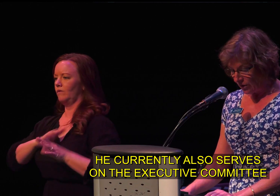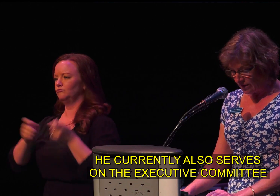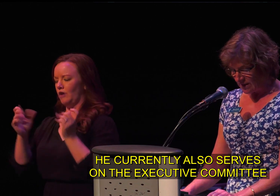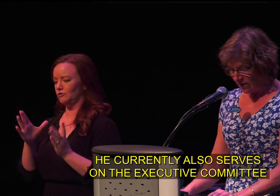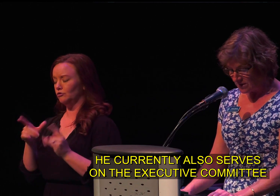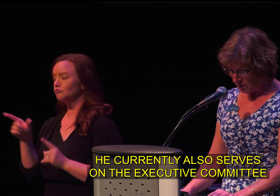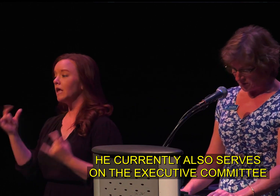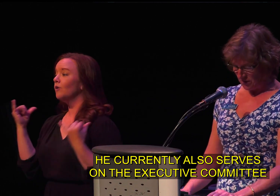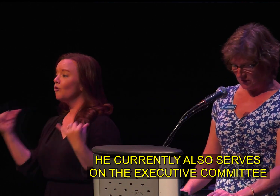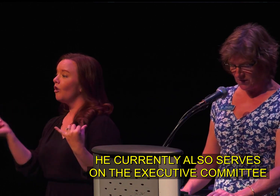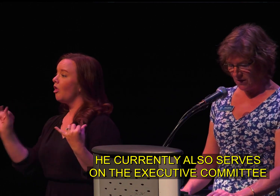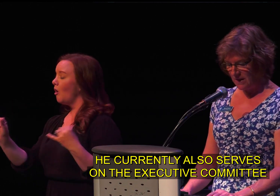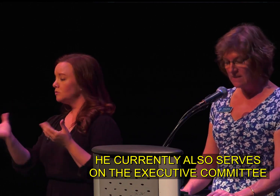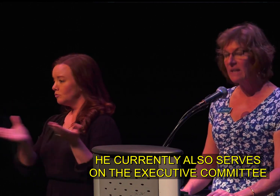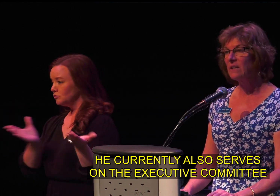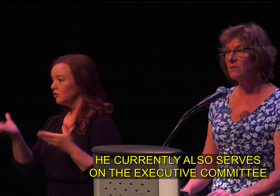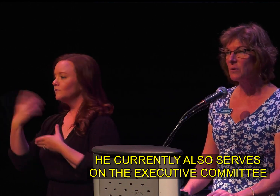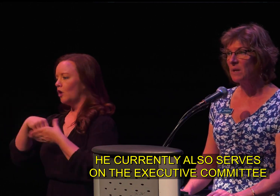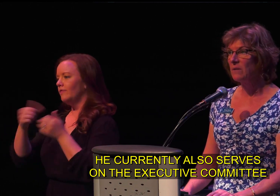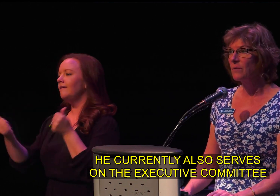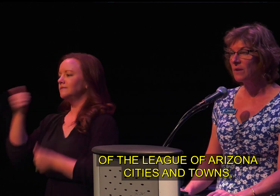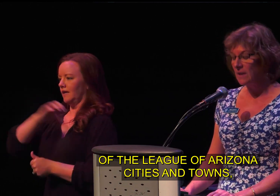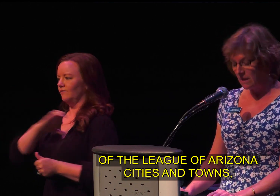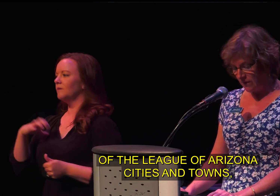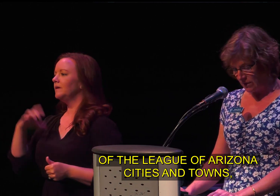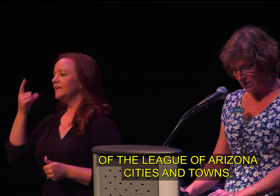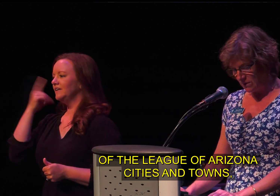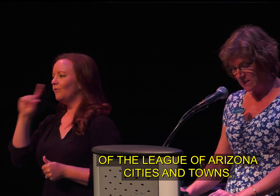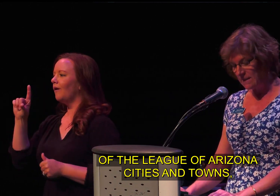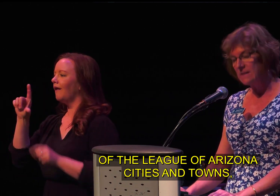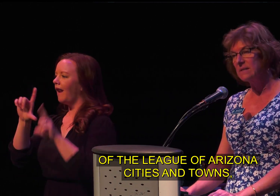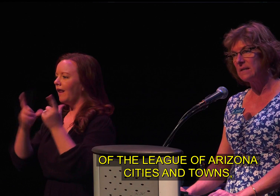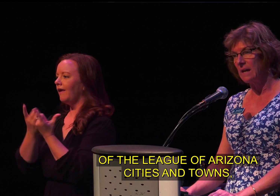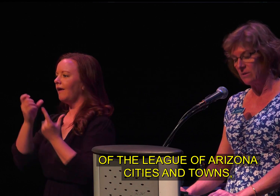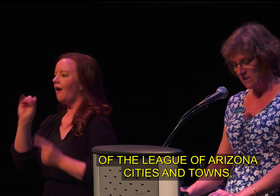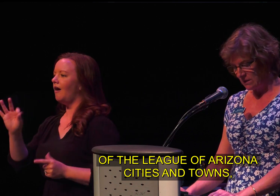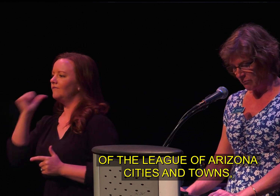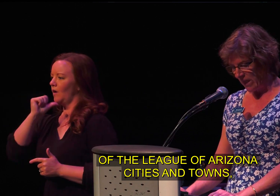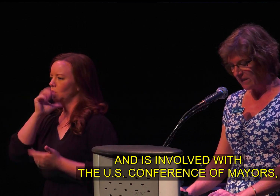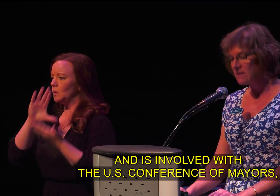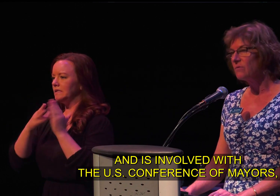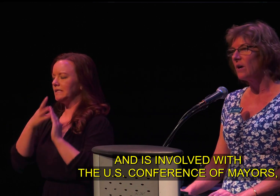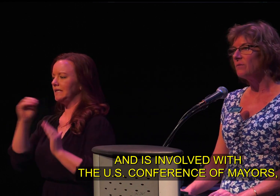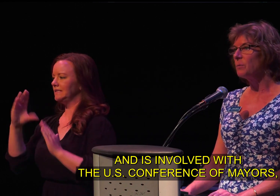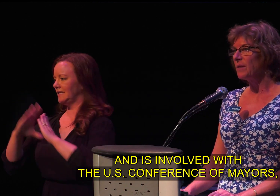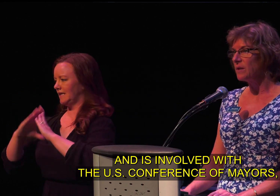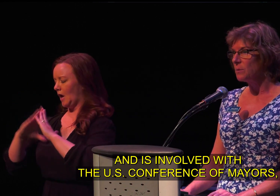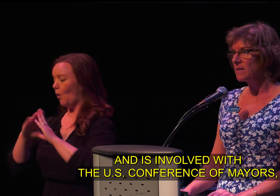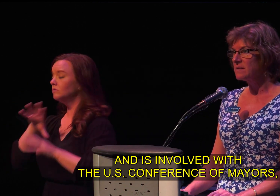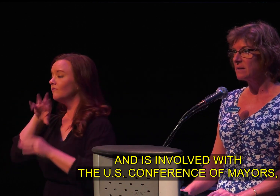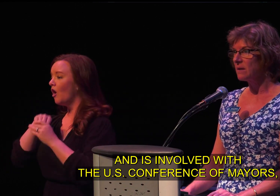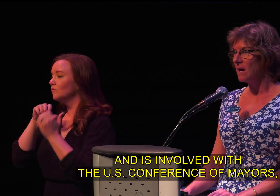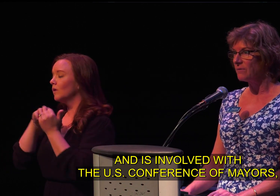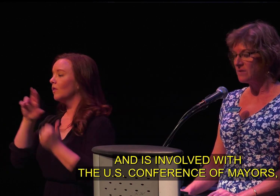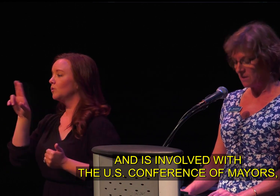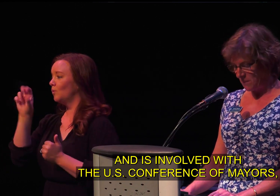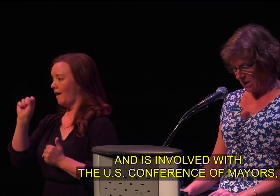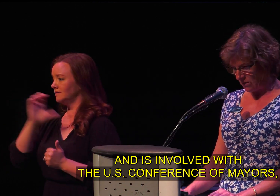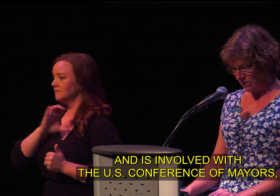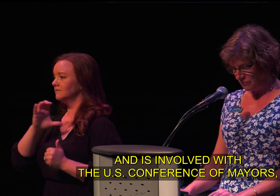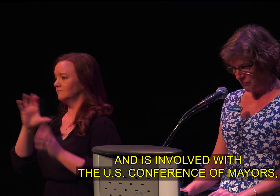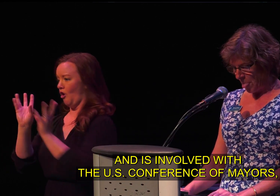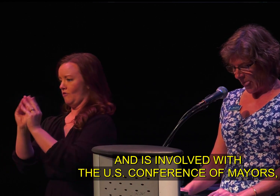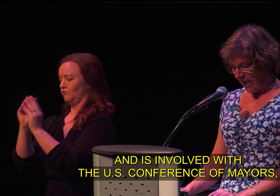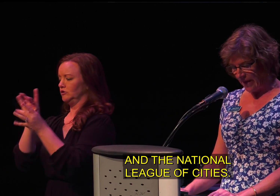He currently also serves on the Executive Committee for the League of Arizona Cities and Towns and is involved with the U.S. Conference